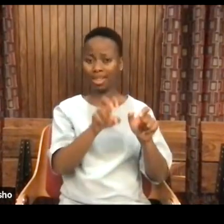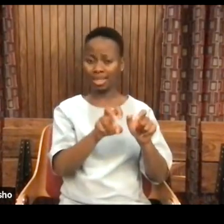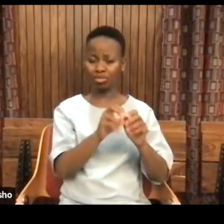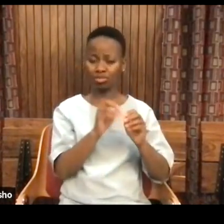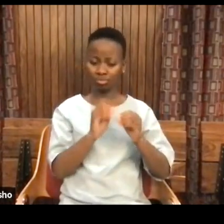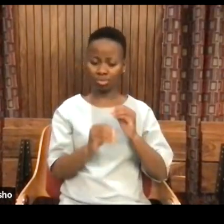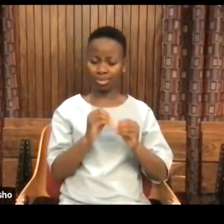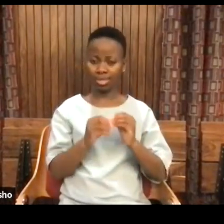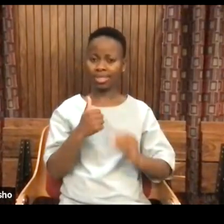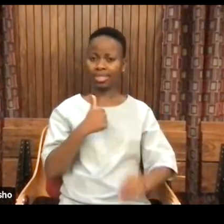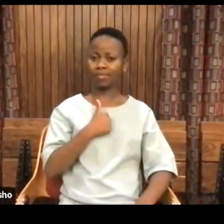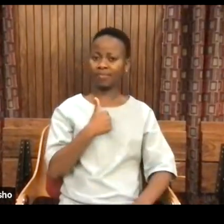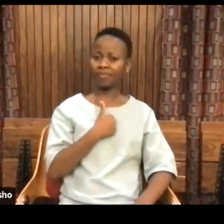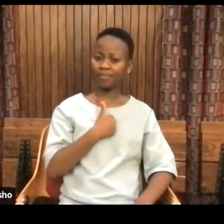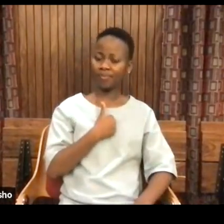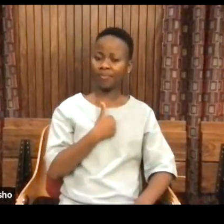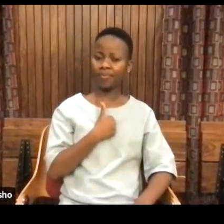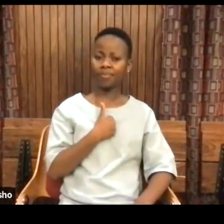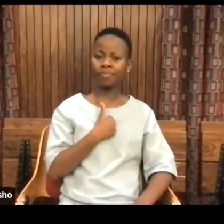of what's the point.